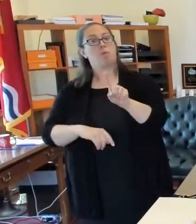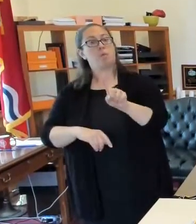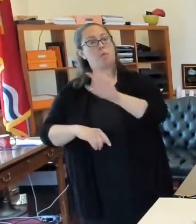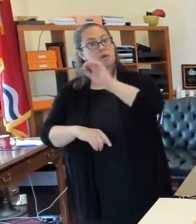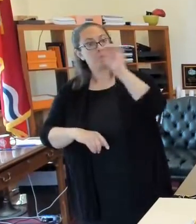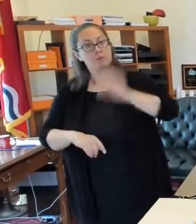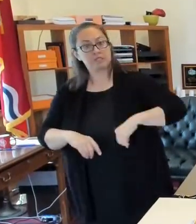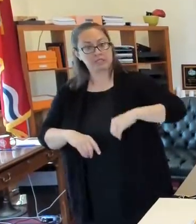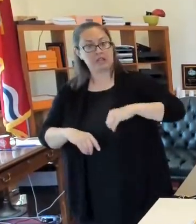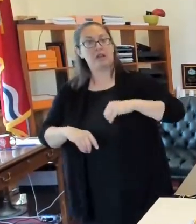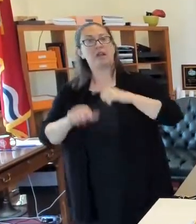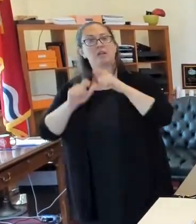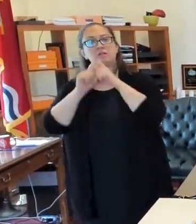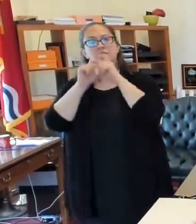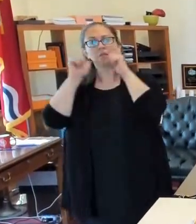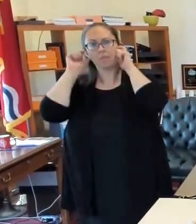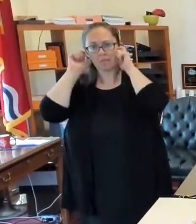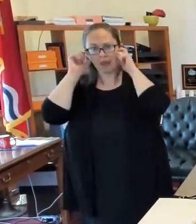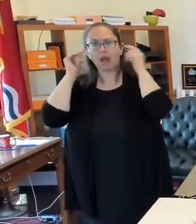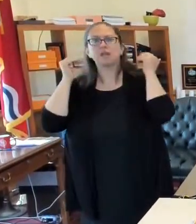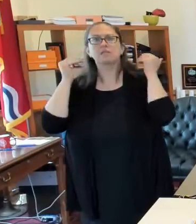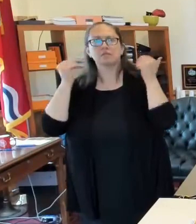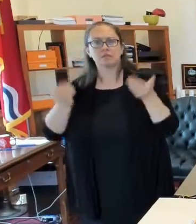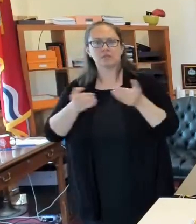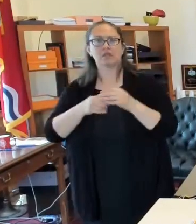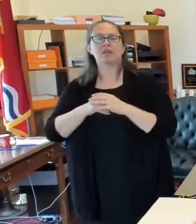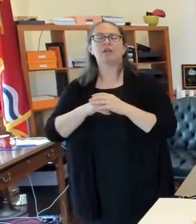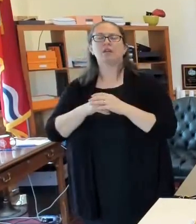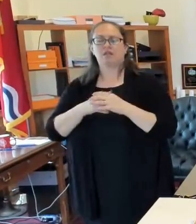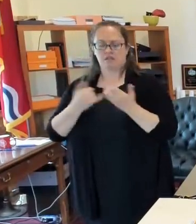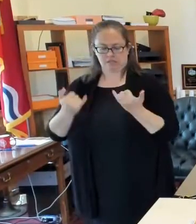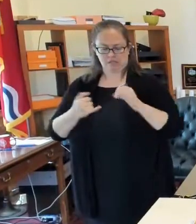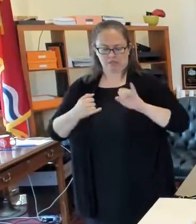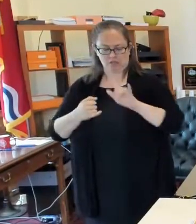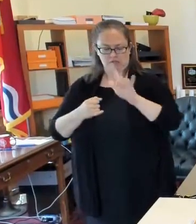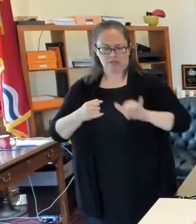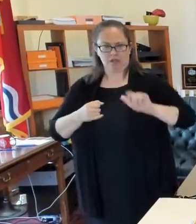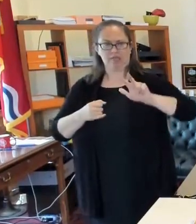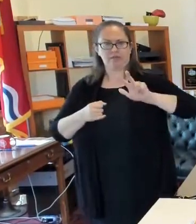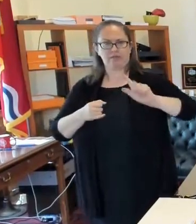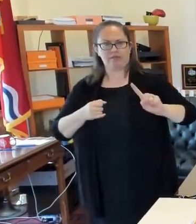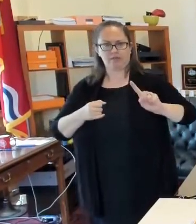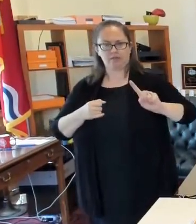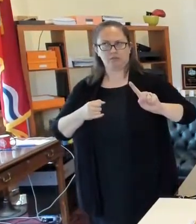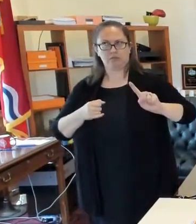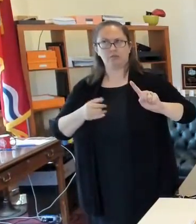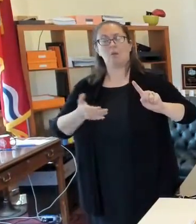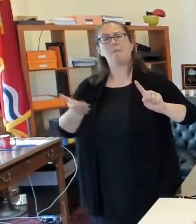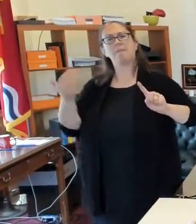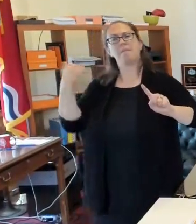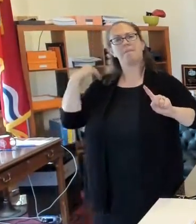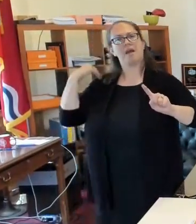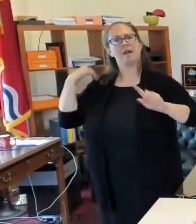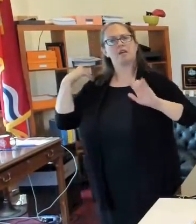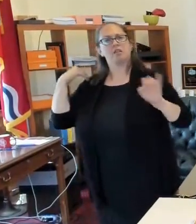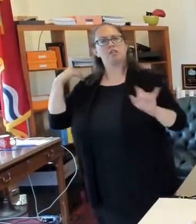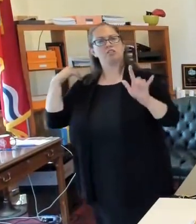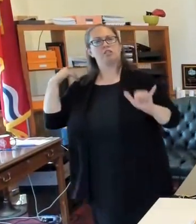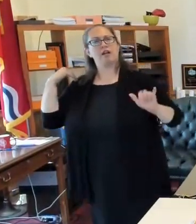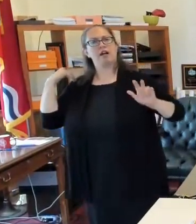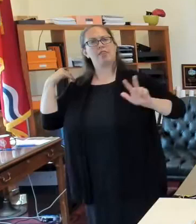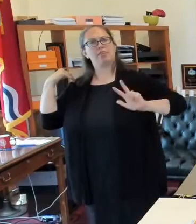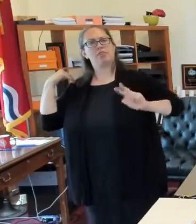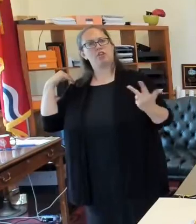You know that what's today is the 31st. So it was on July the 3rd. So 27,